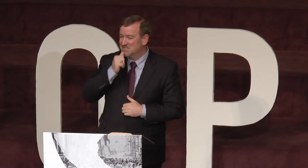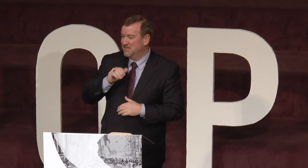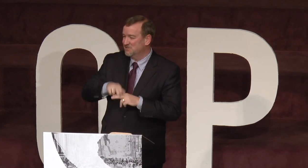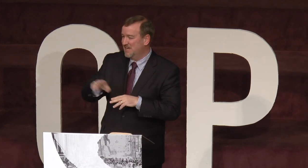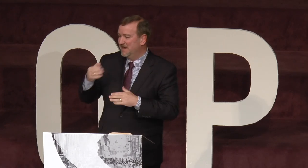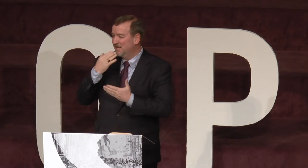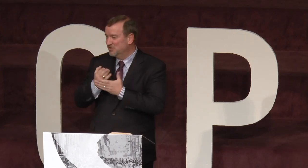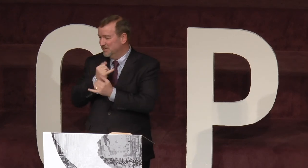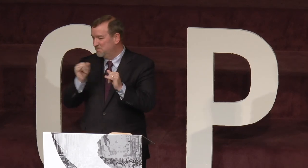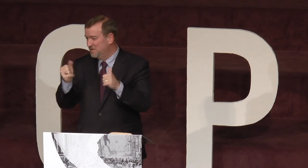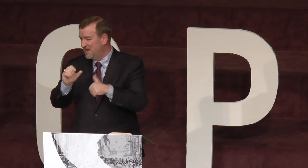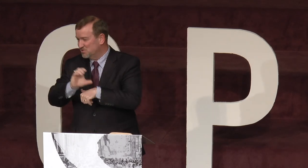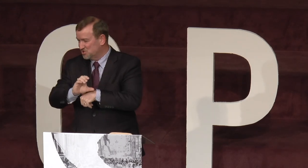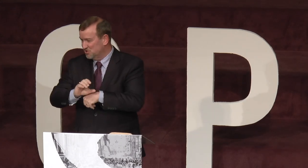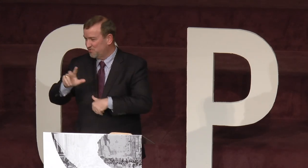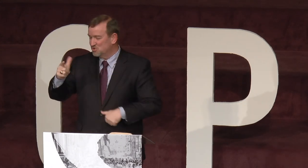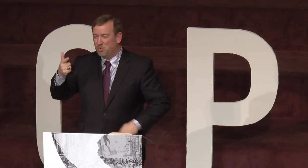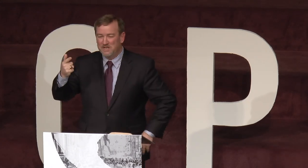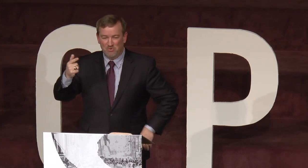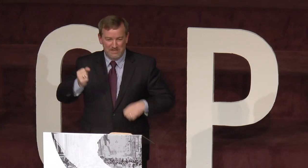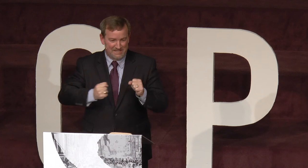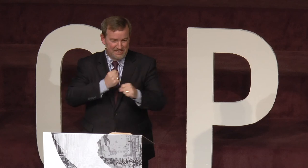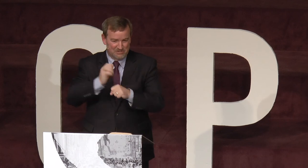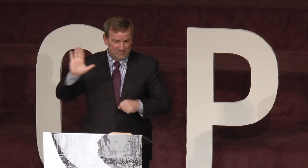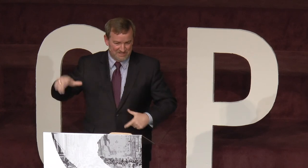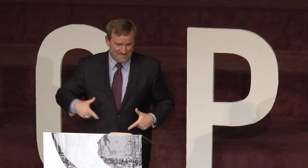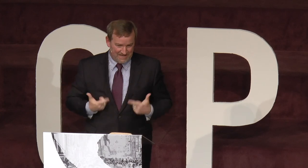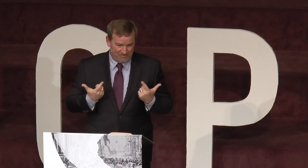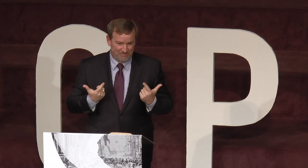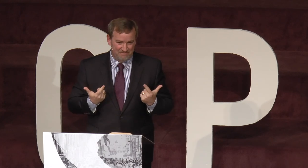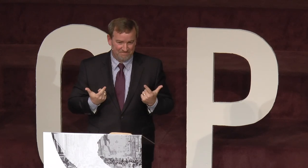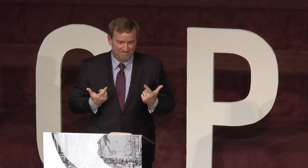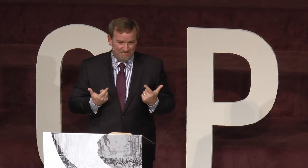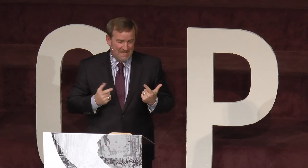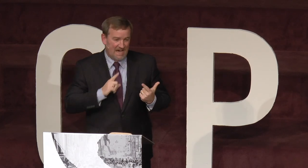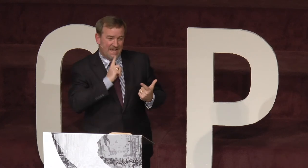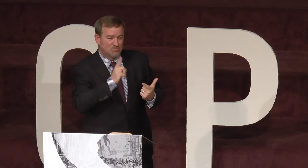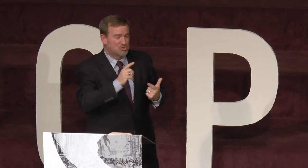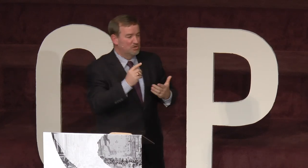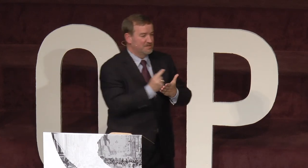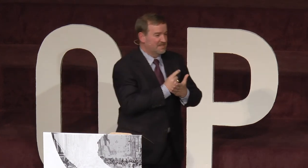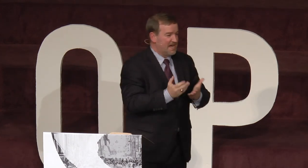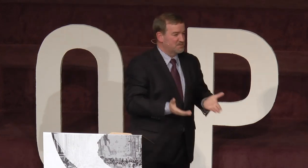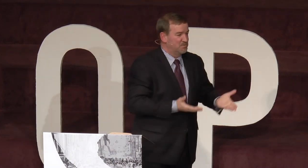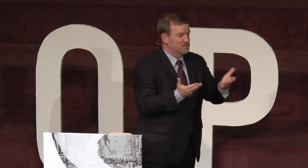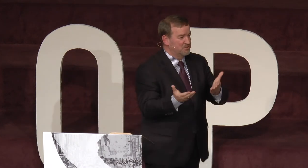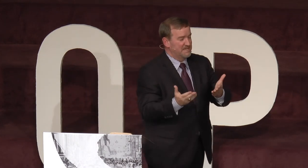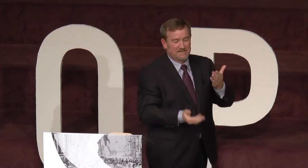Snare sat in a good independent Baptist church for 21 years of his life. I am sure that the gospel was presented